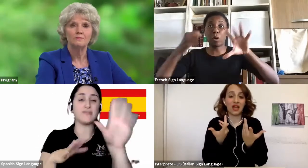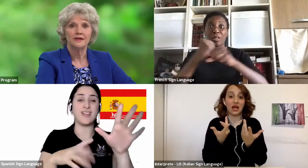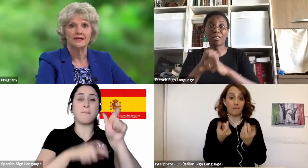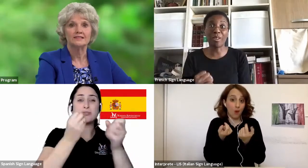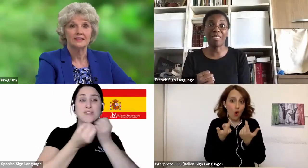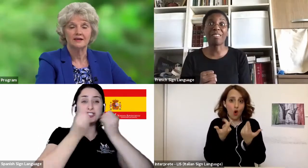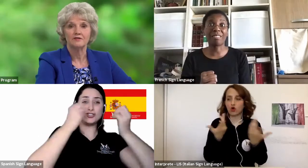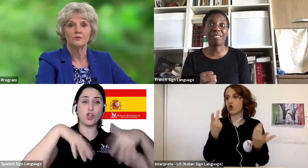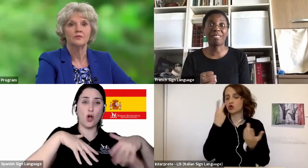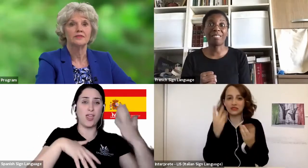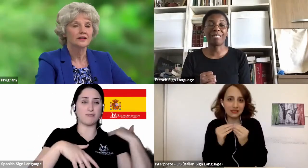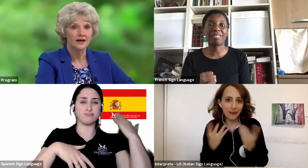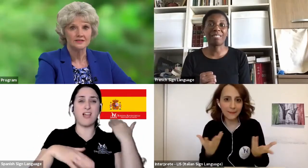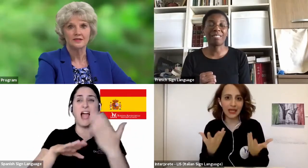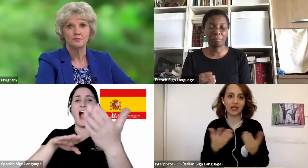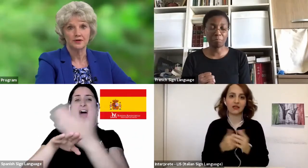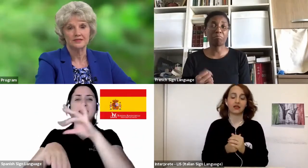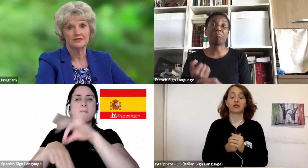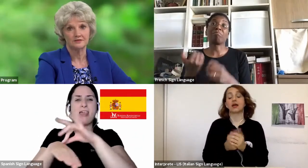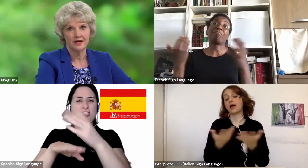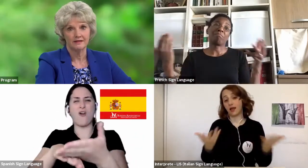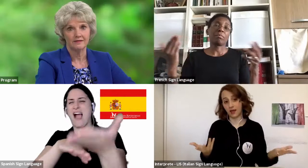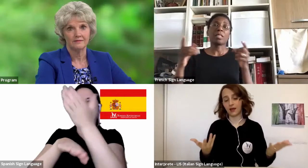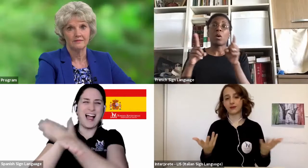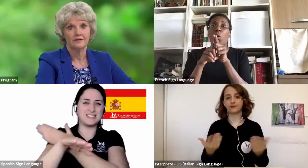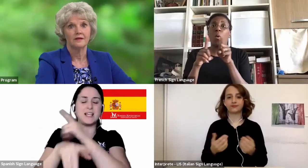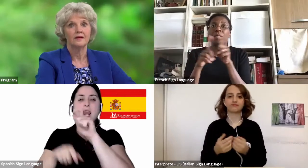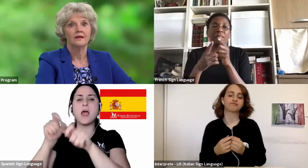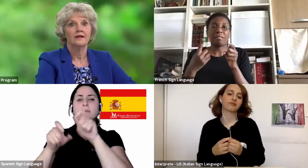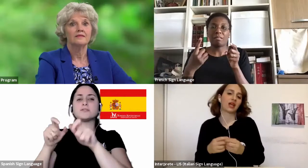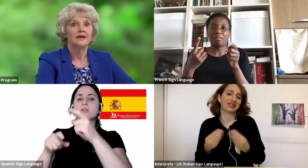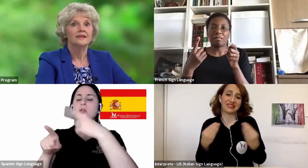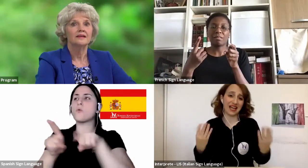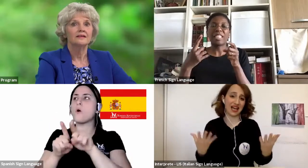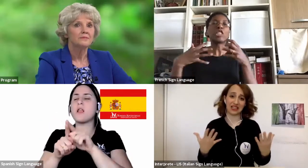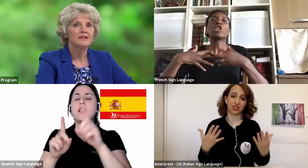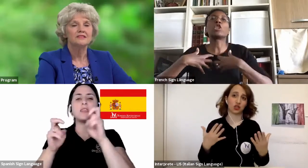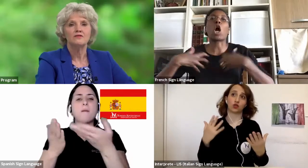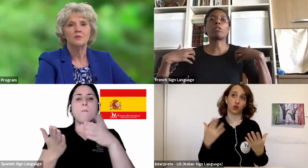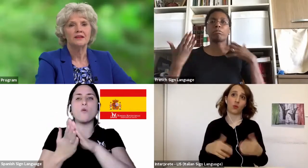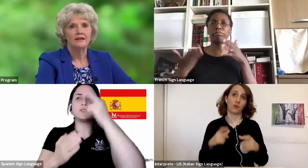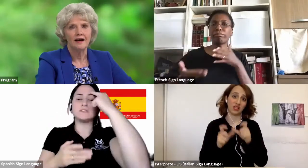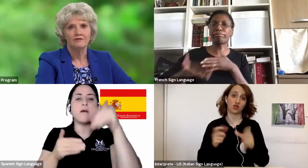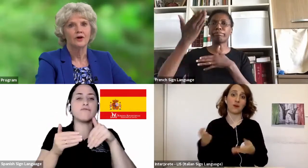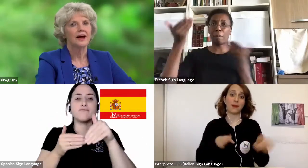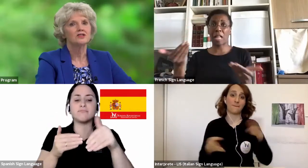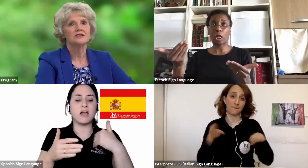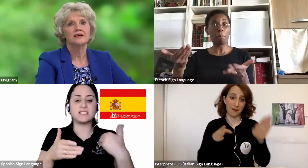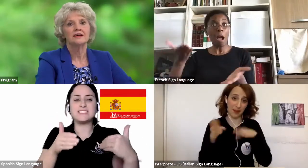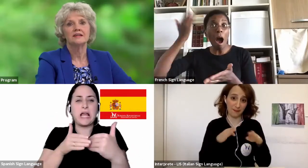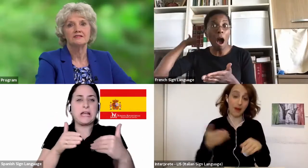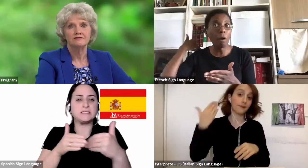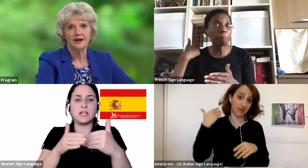human beings lived with the constant presence of death. That the limits of human life were